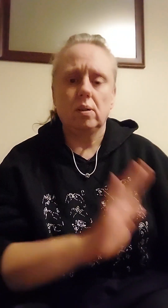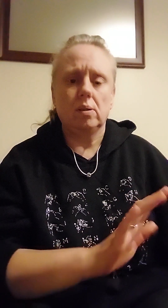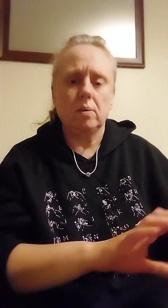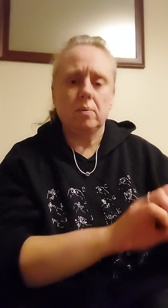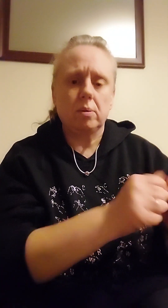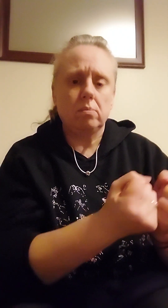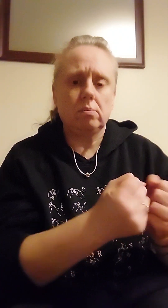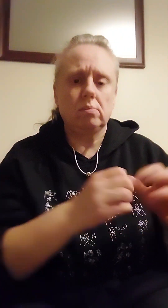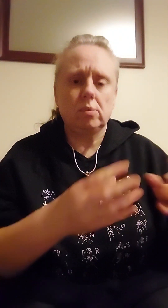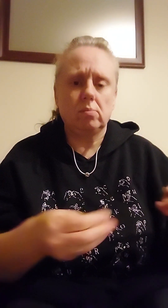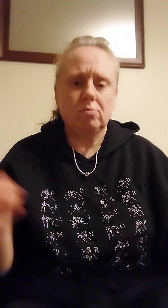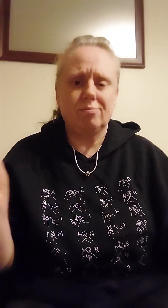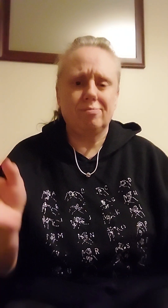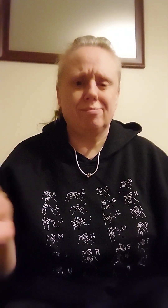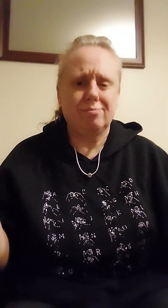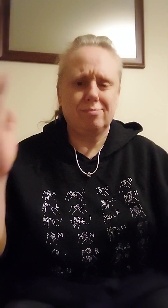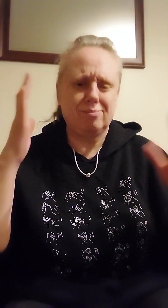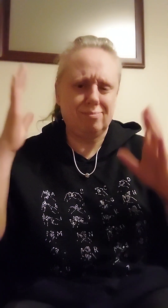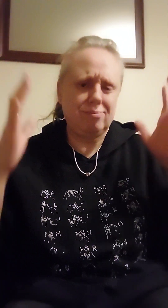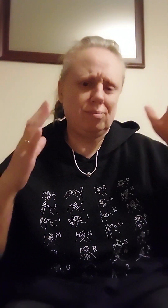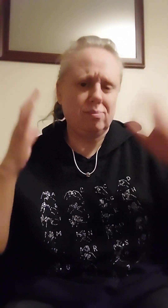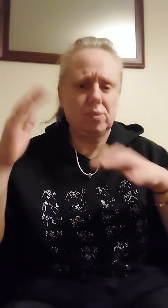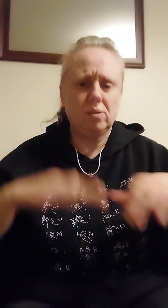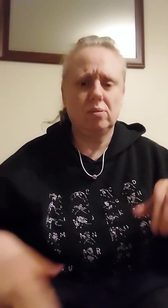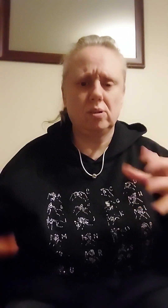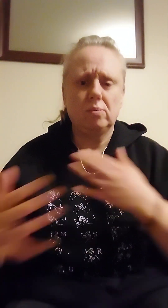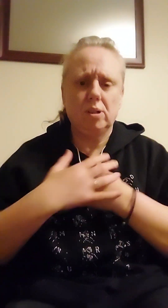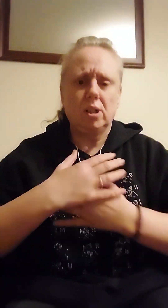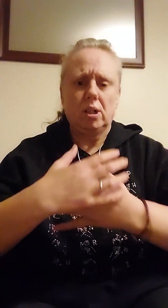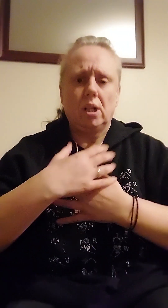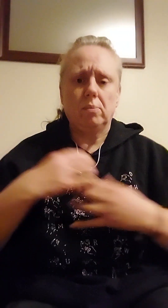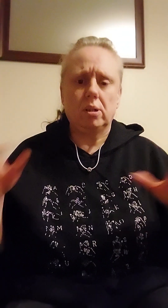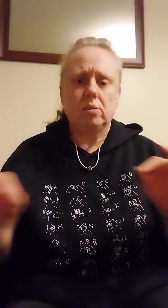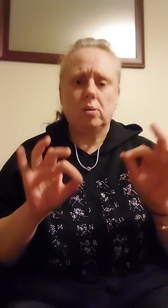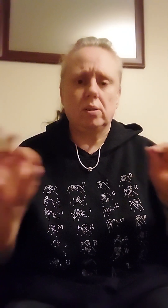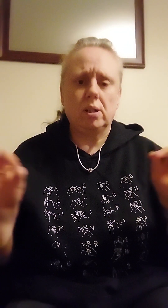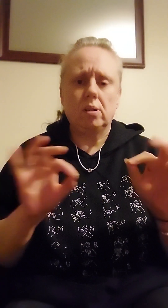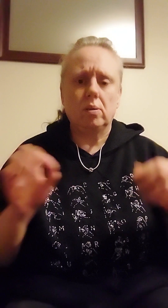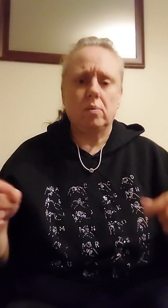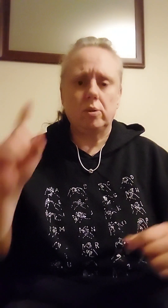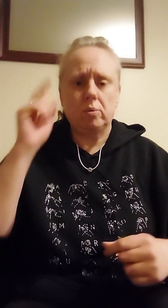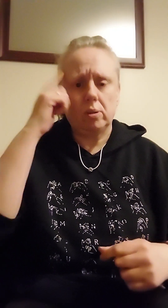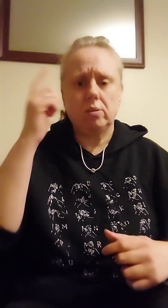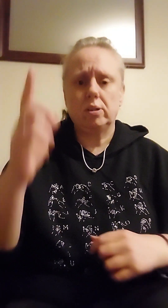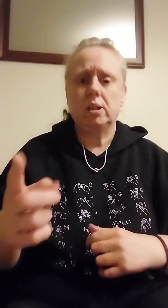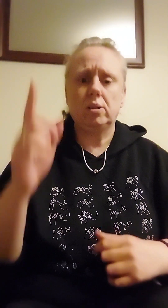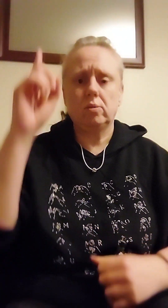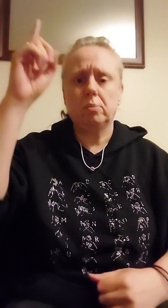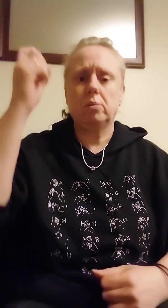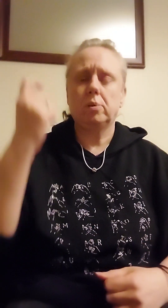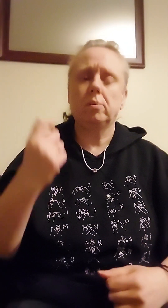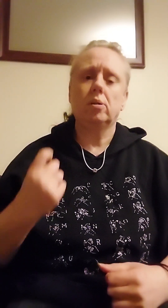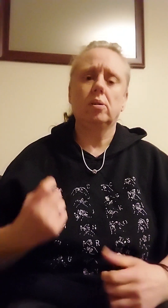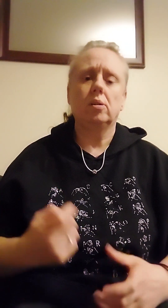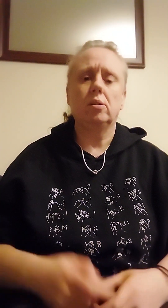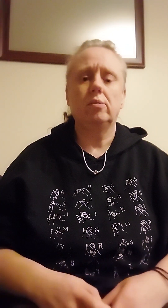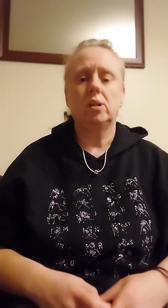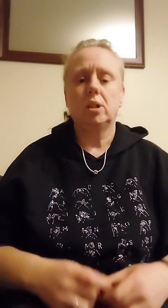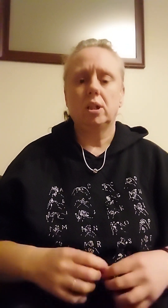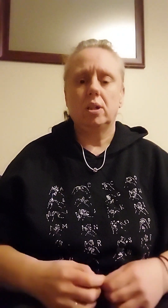Broken, empty, in despair On a breeze, can't find it Thought you were sent from above But you